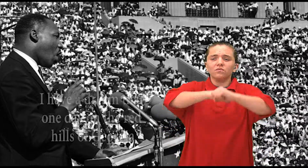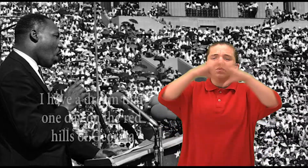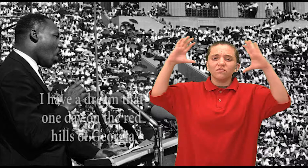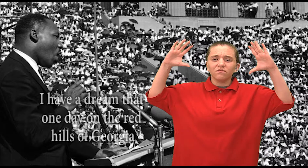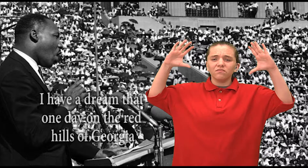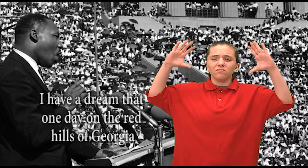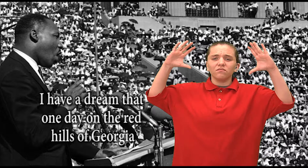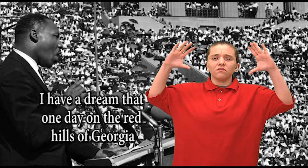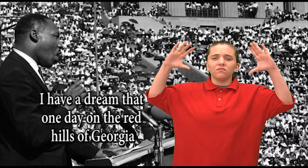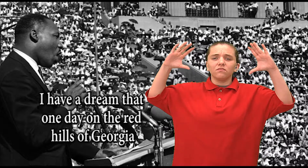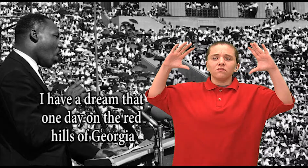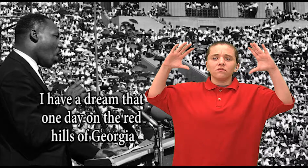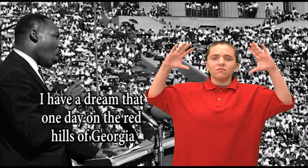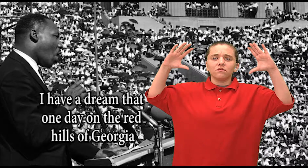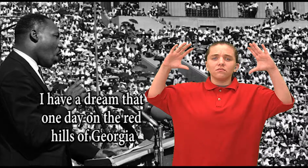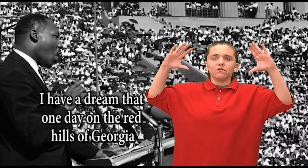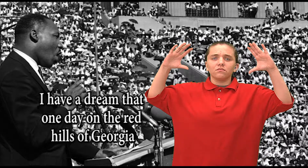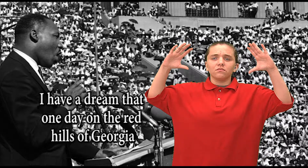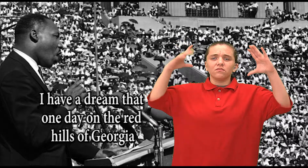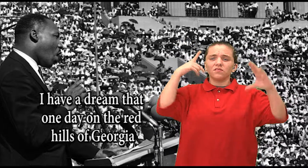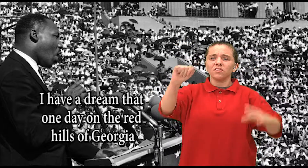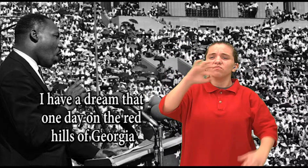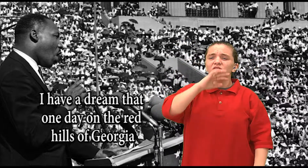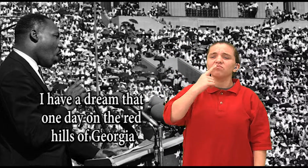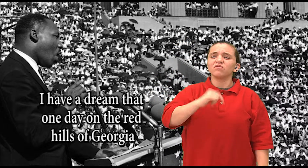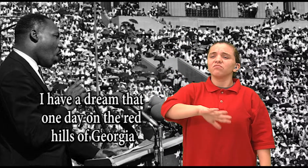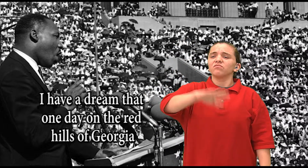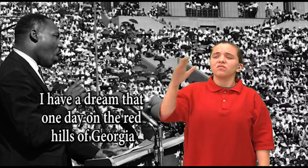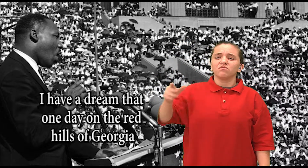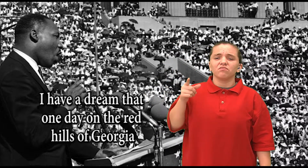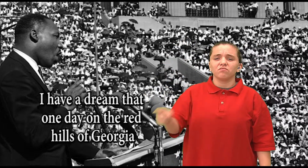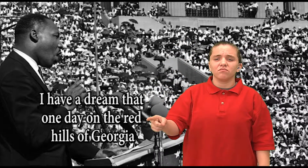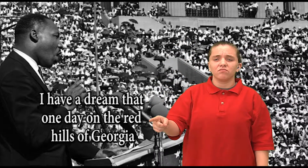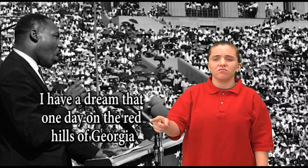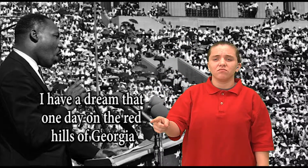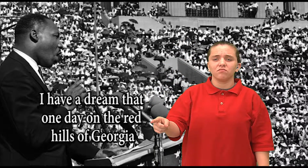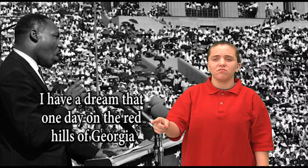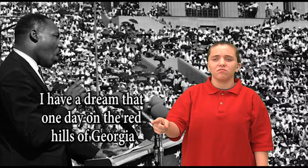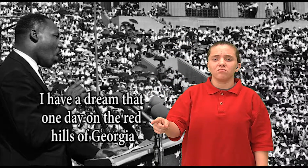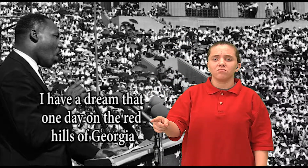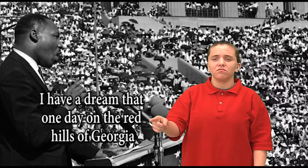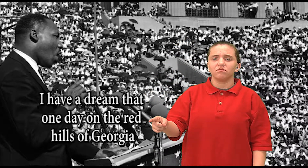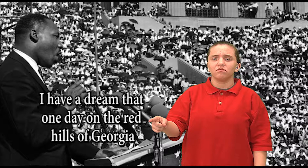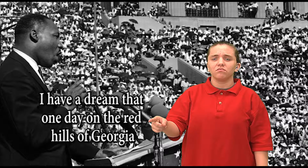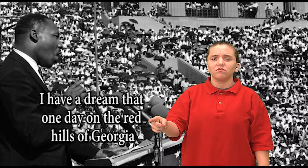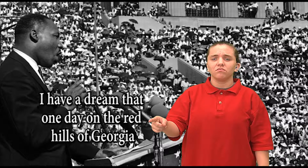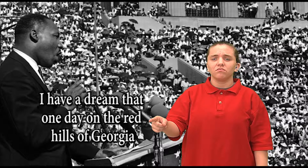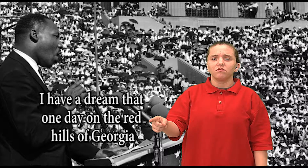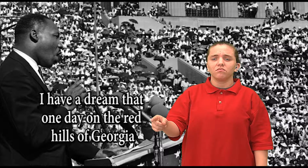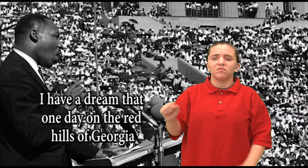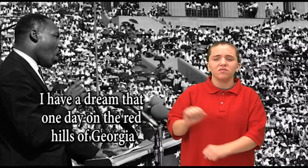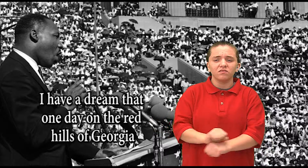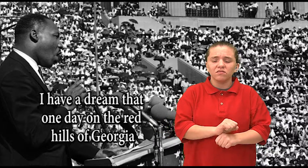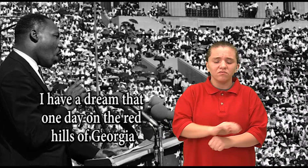I have a dream that one day on the Red Hills of Georgia,